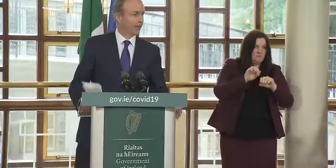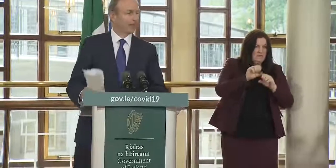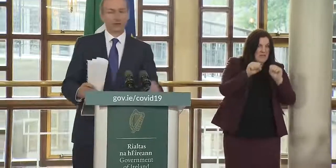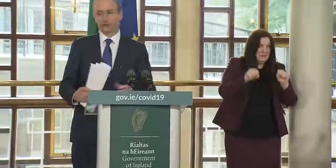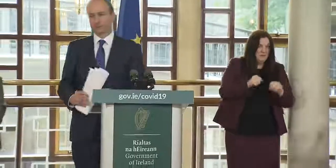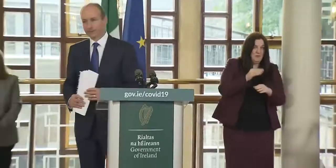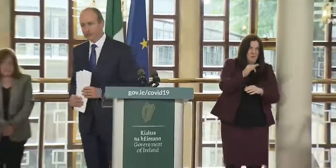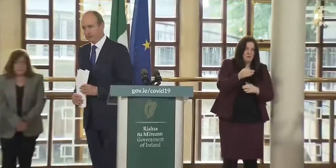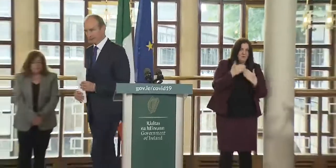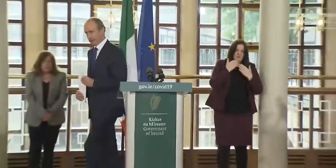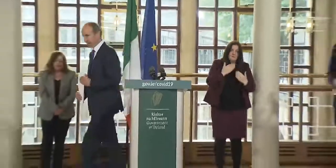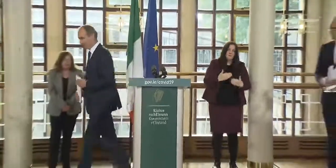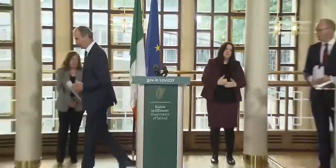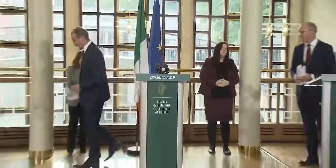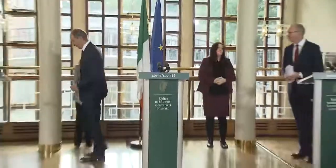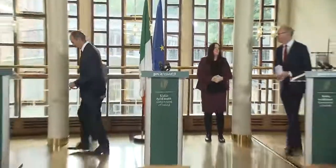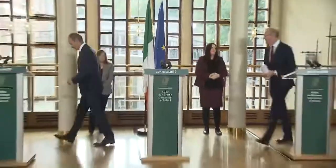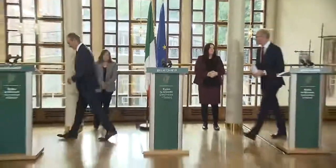thank you